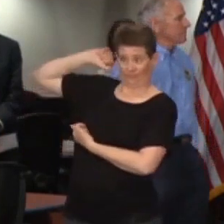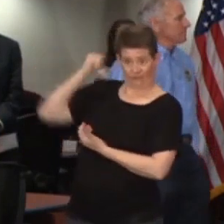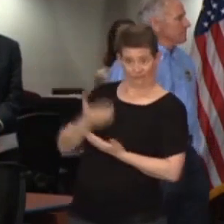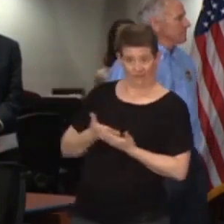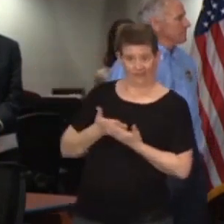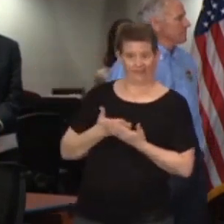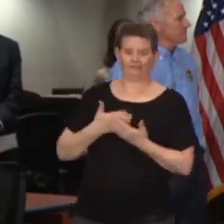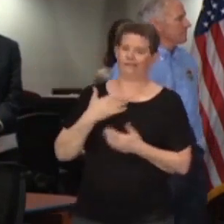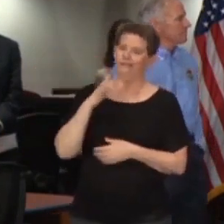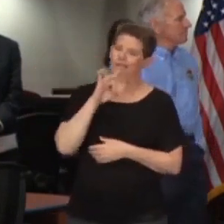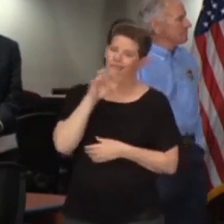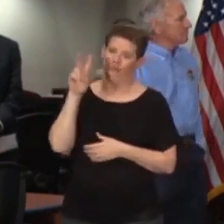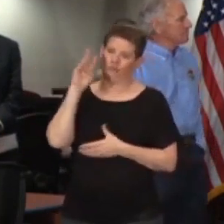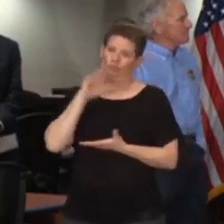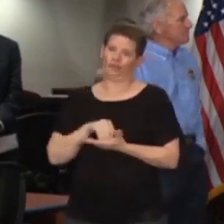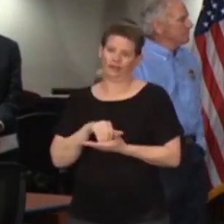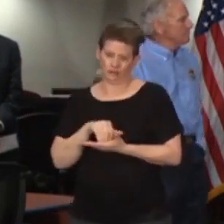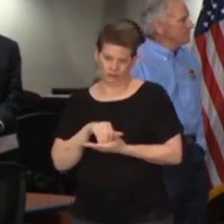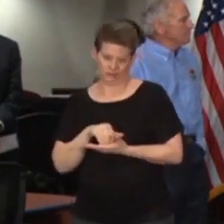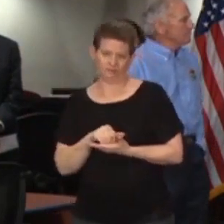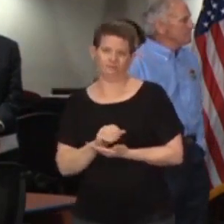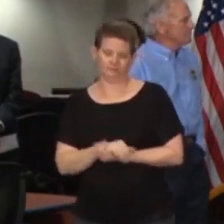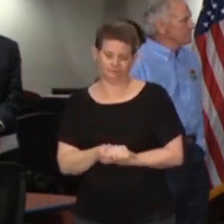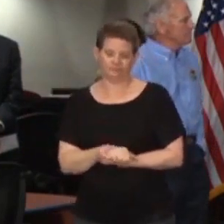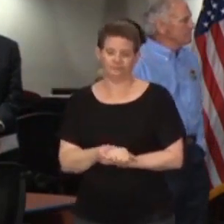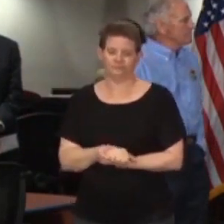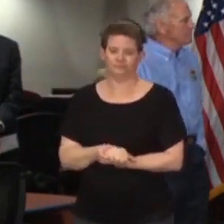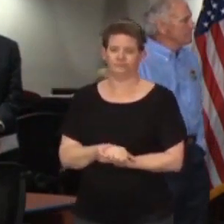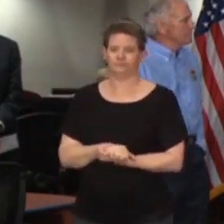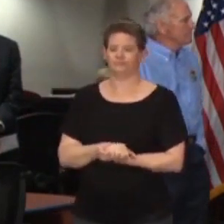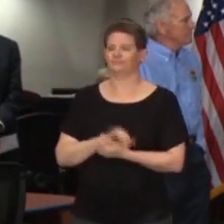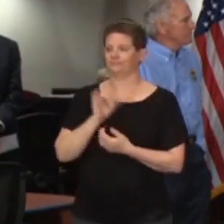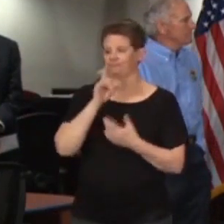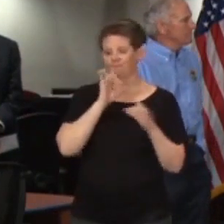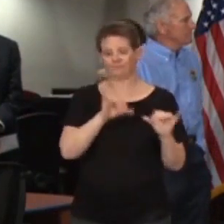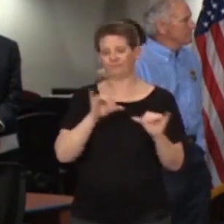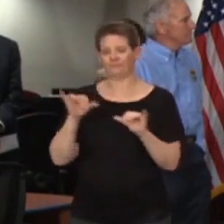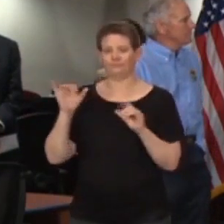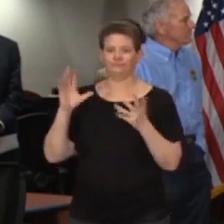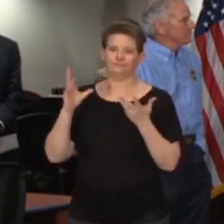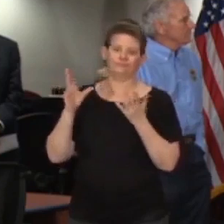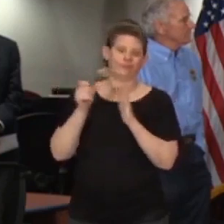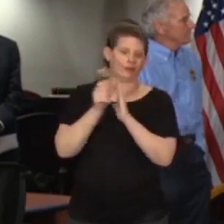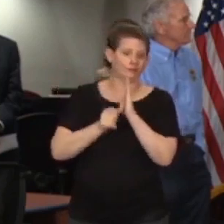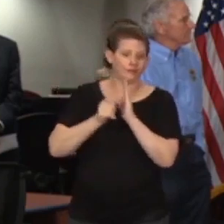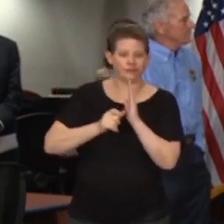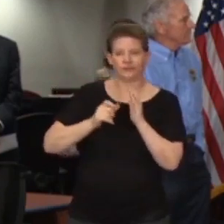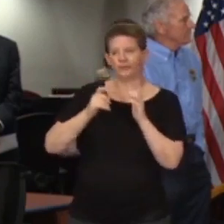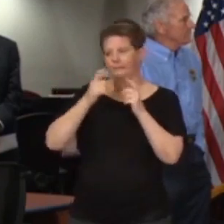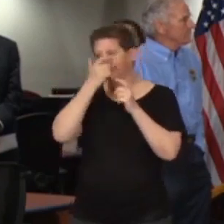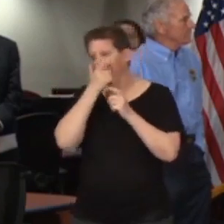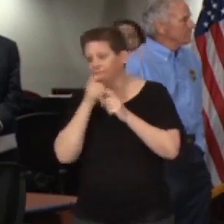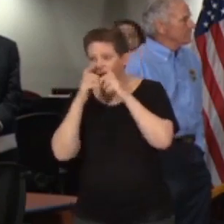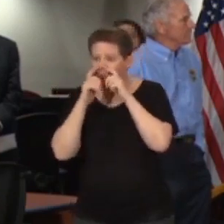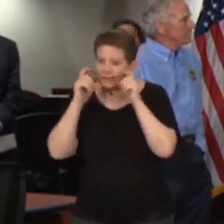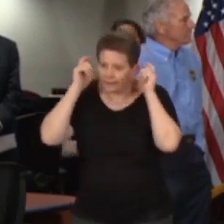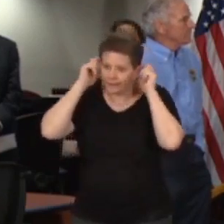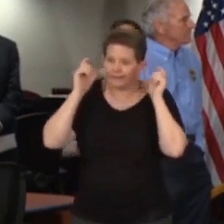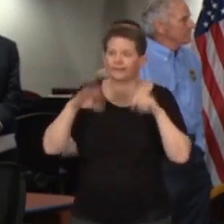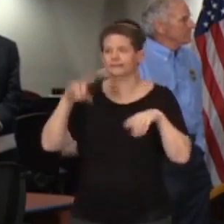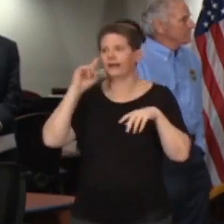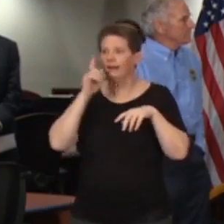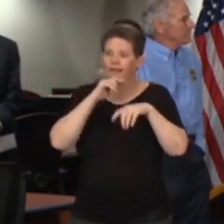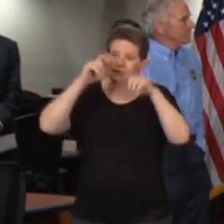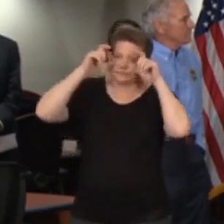82,000. So all those same way across the board there, surgical masks, eyewear, rather eye and face protection,